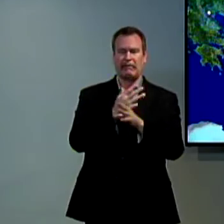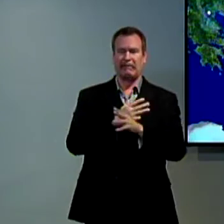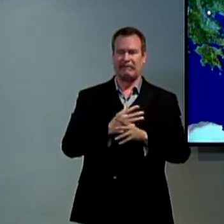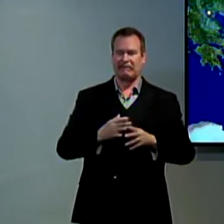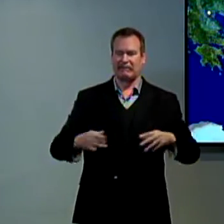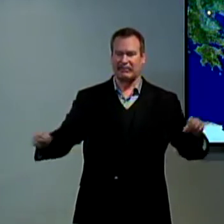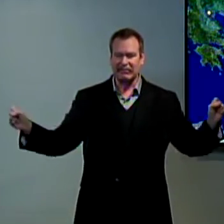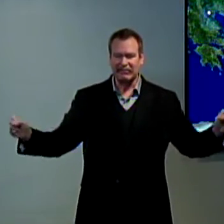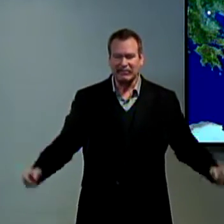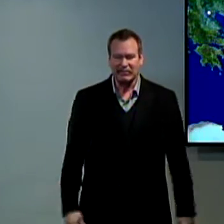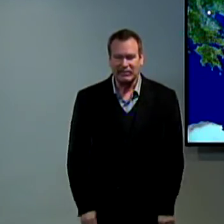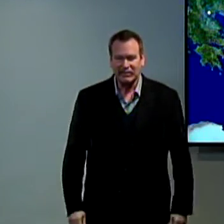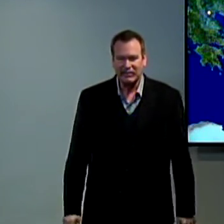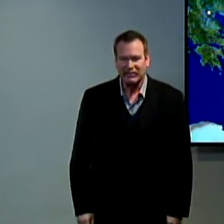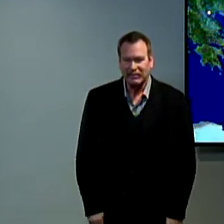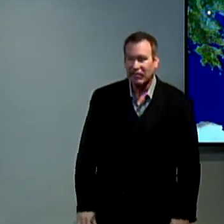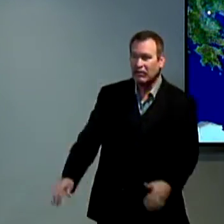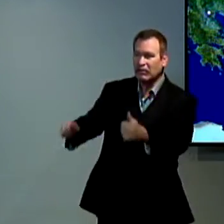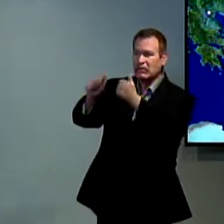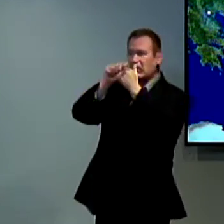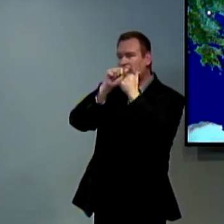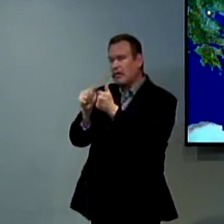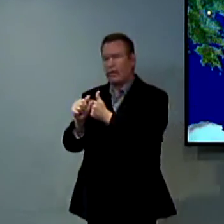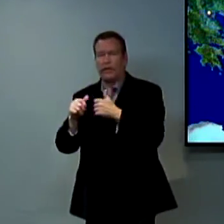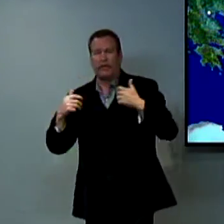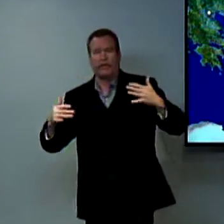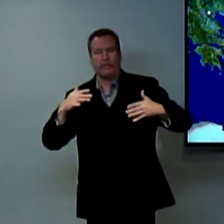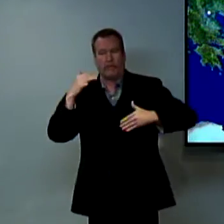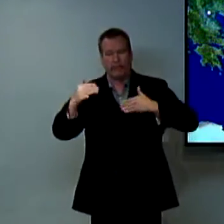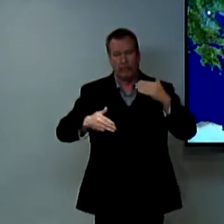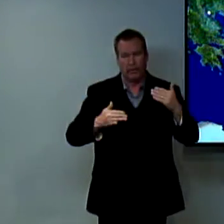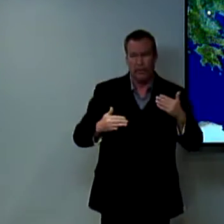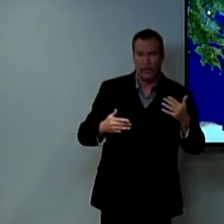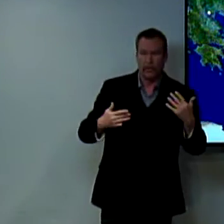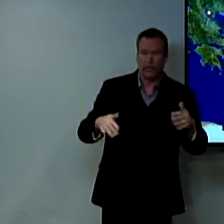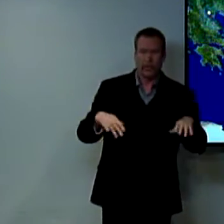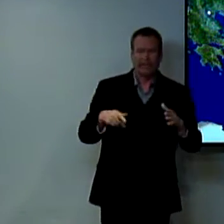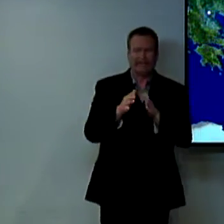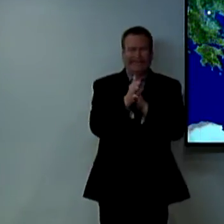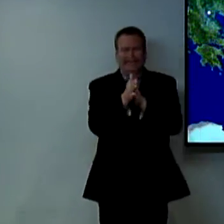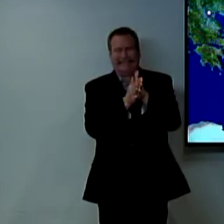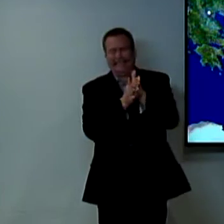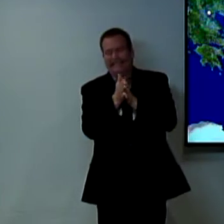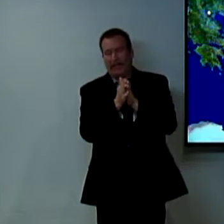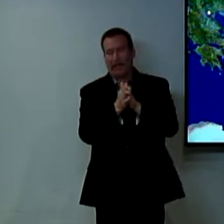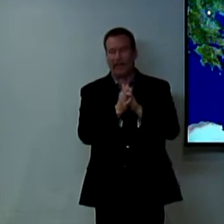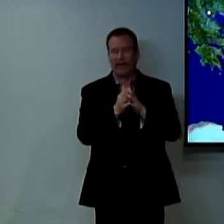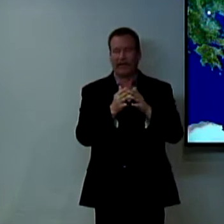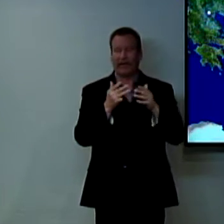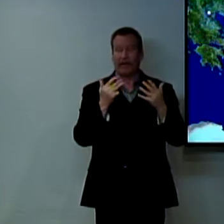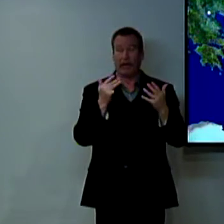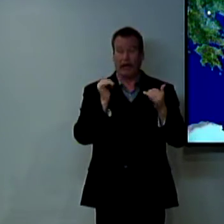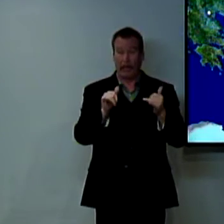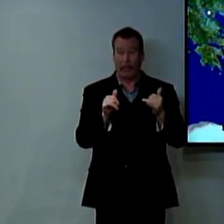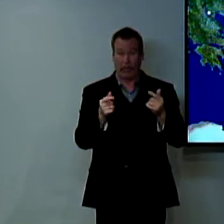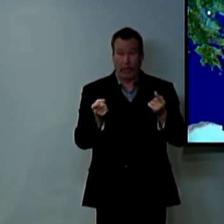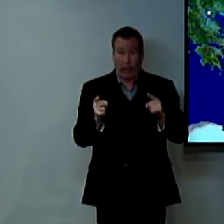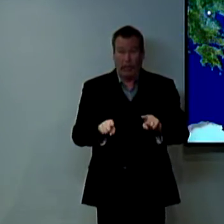men influential men were saved and women as well so we see how this went on and they